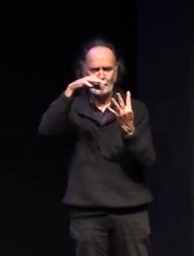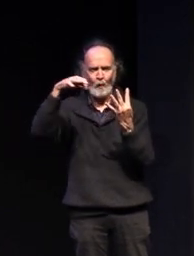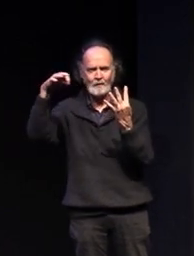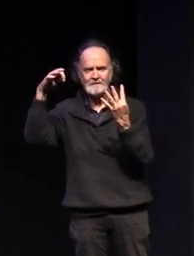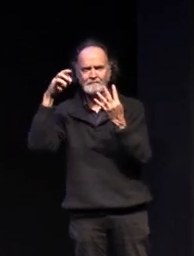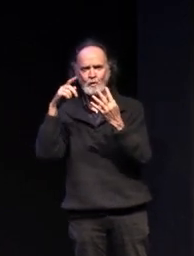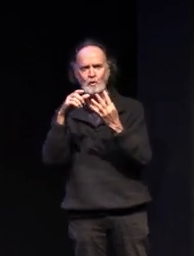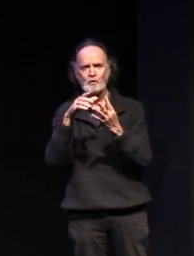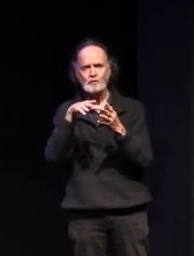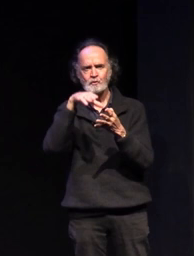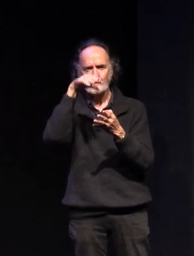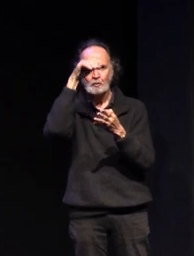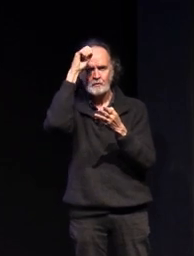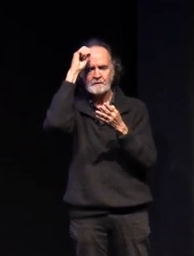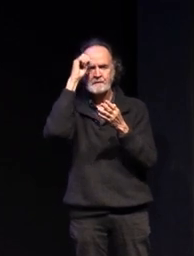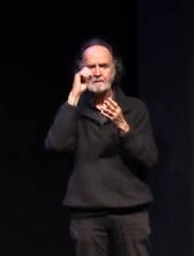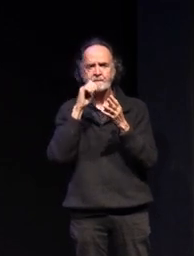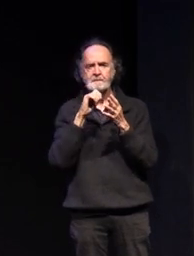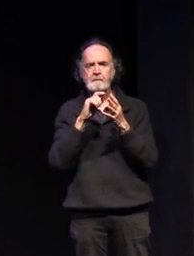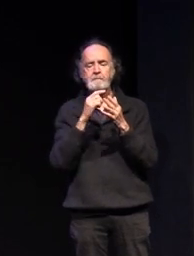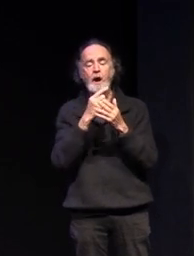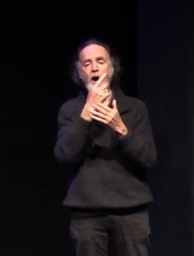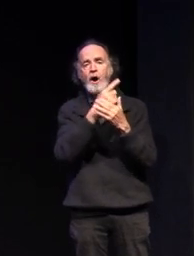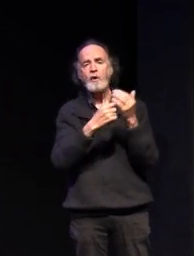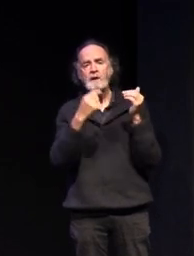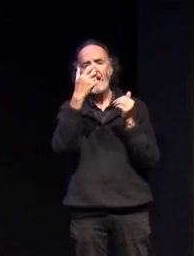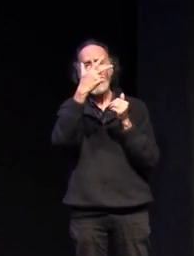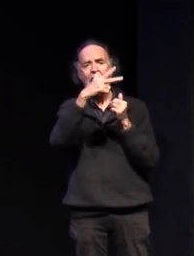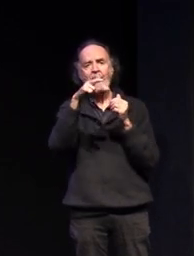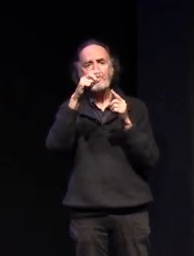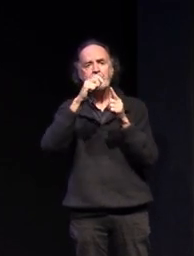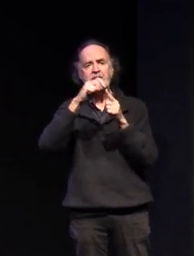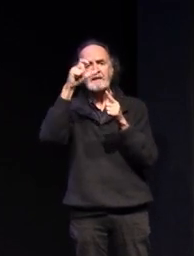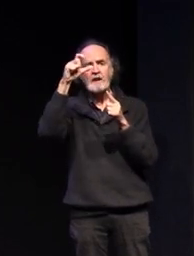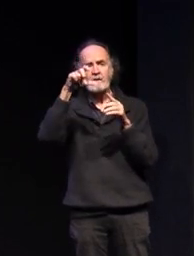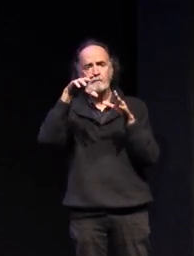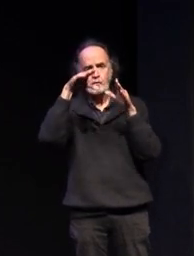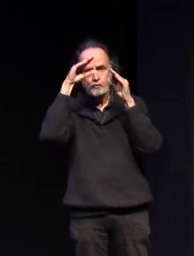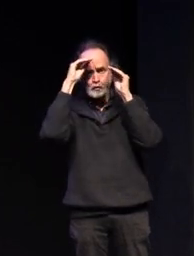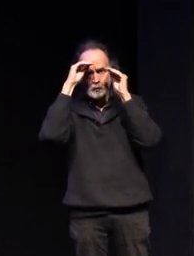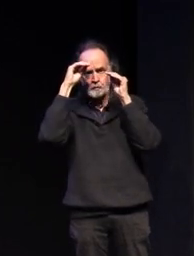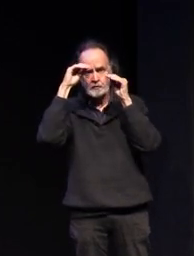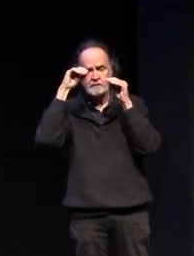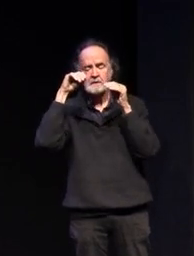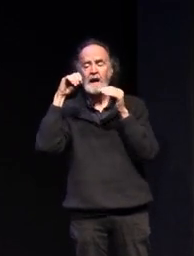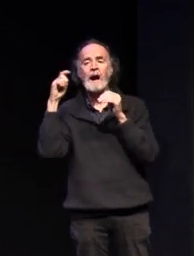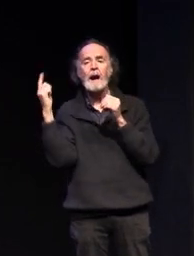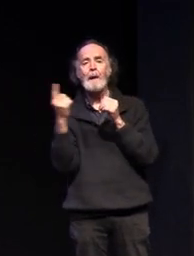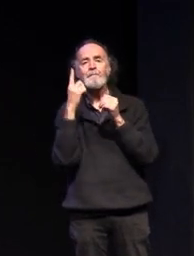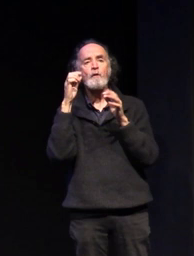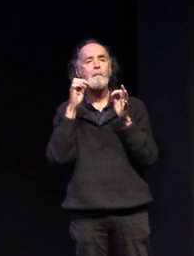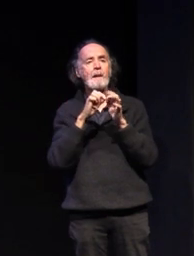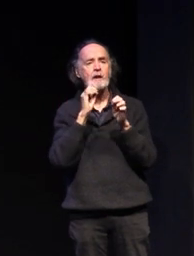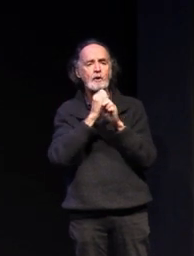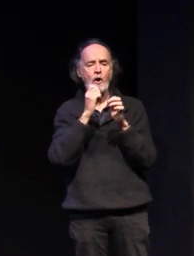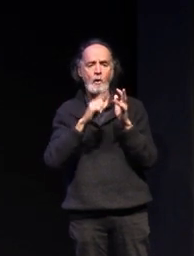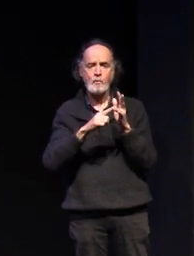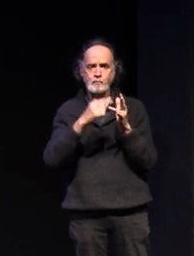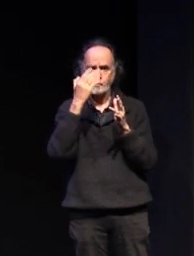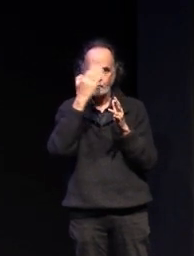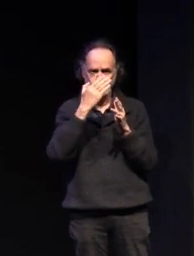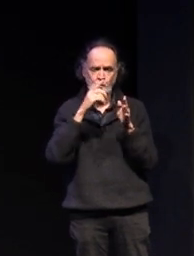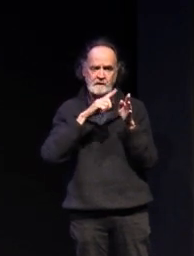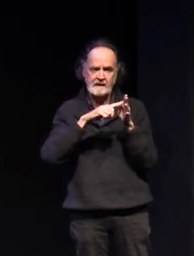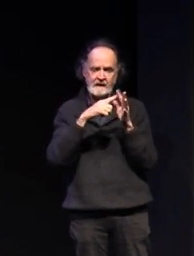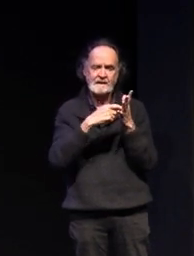this time of the year but only about 80 percent of our enrollment comes comes from our year seven to ten colleges we have significant